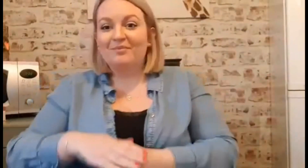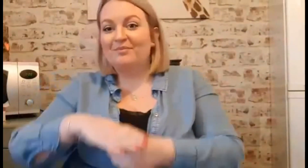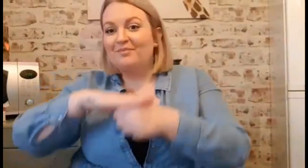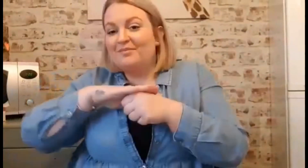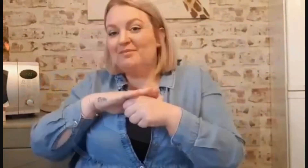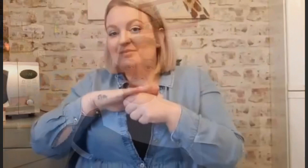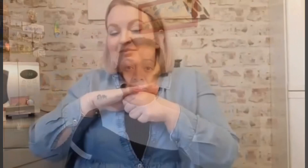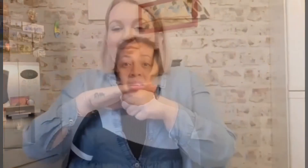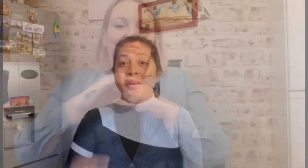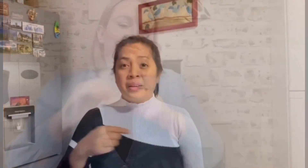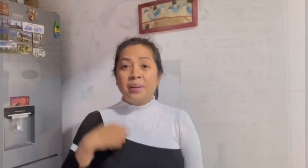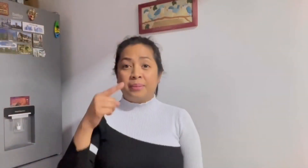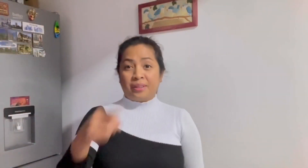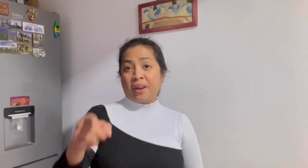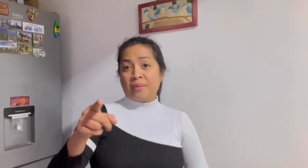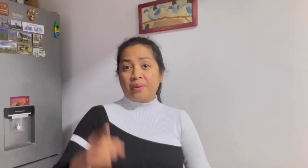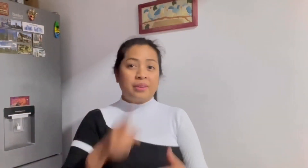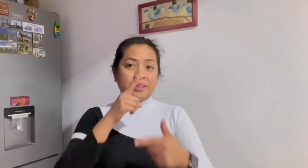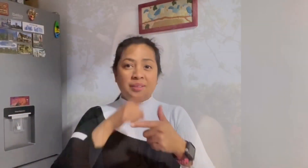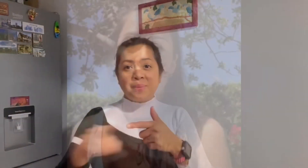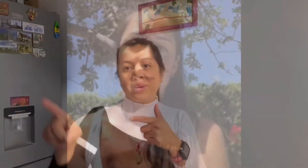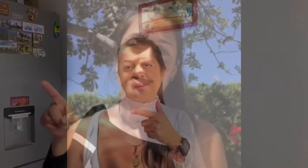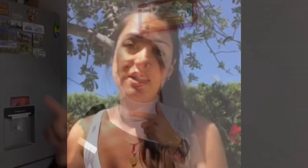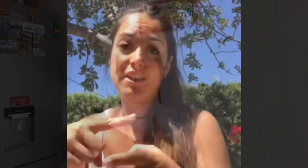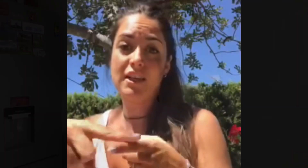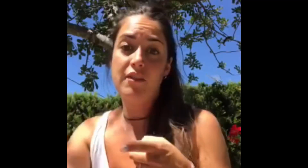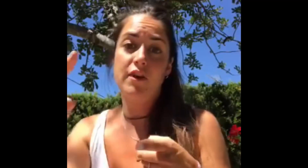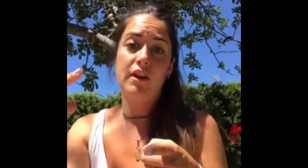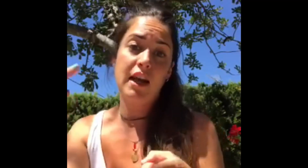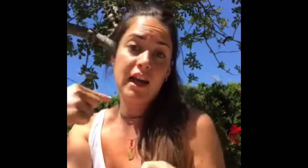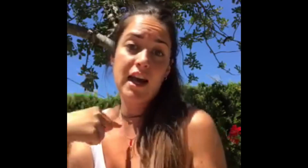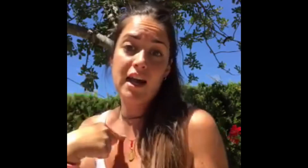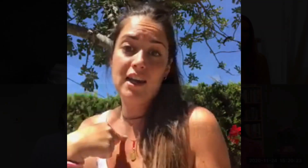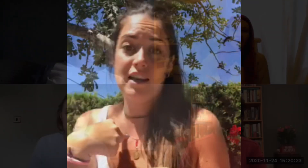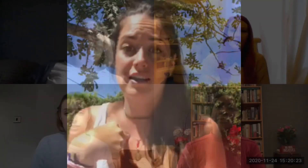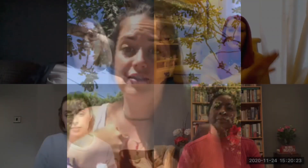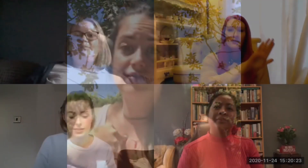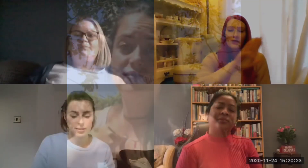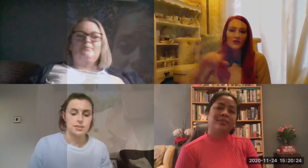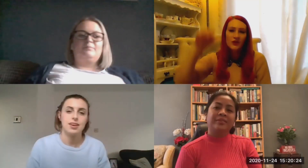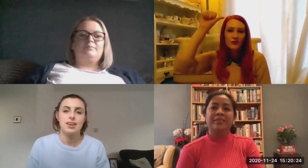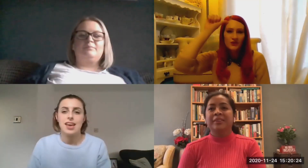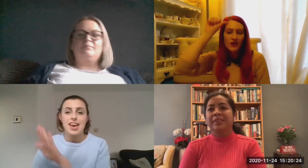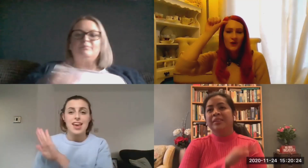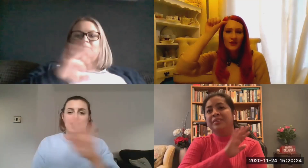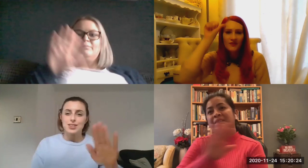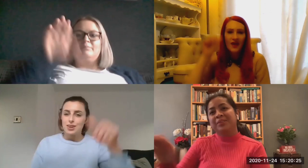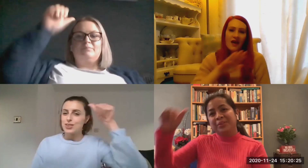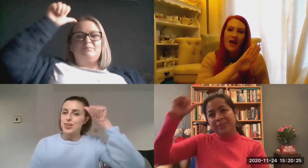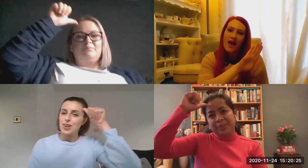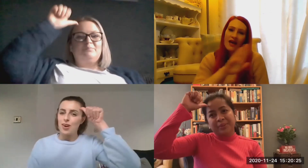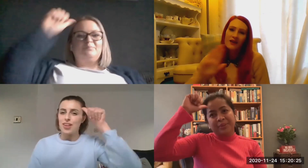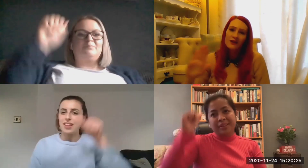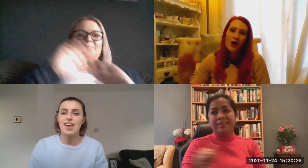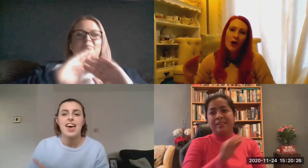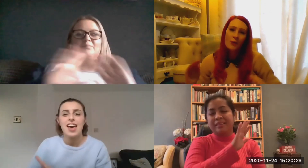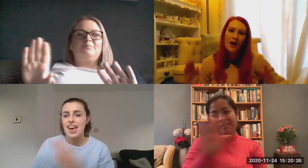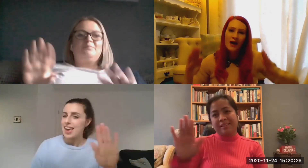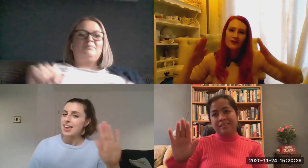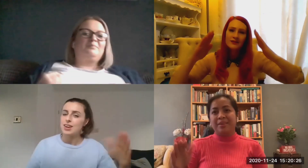helping hand, I'll be there on the double, just as fast as I can Don't you know that there ain't no mountain